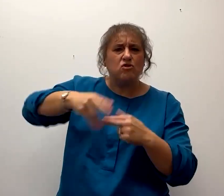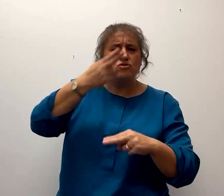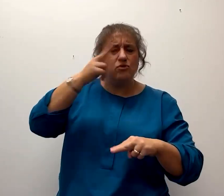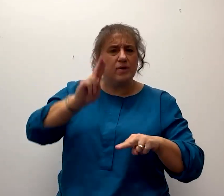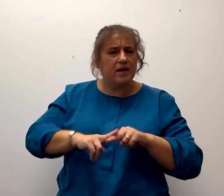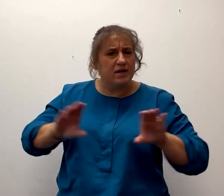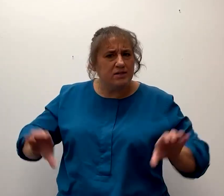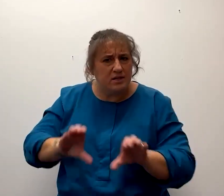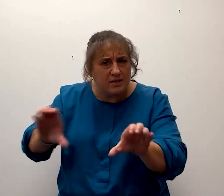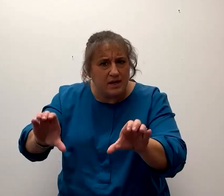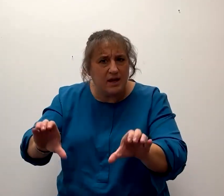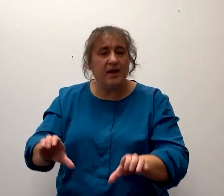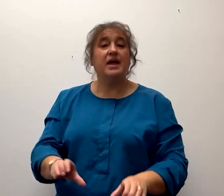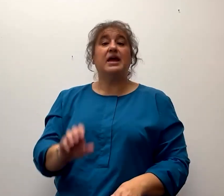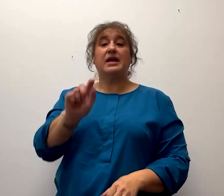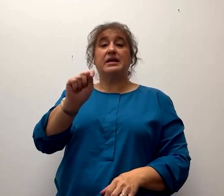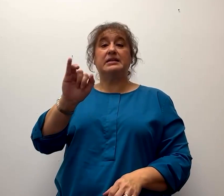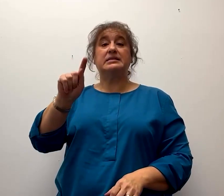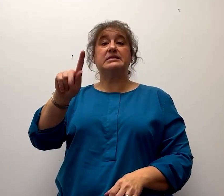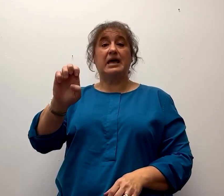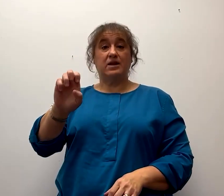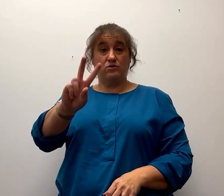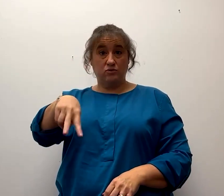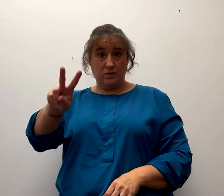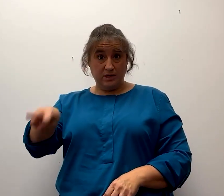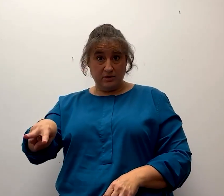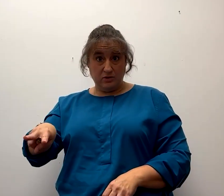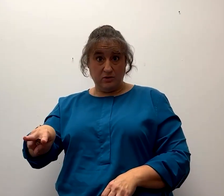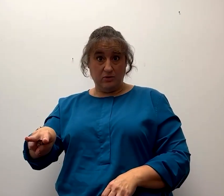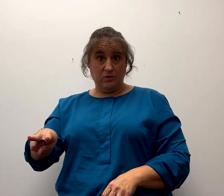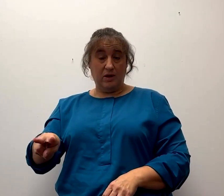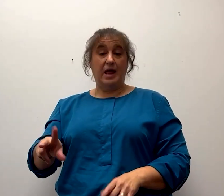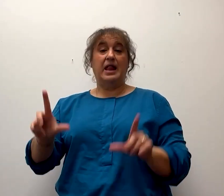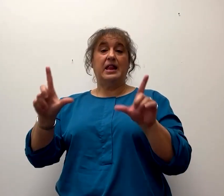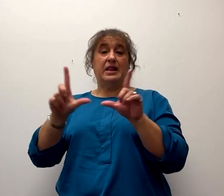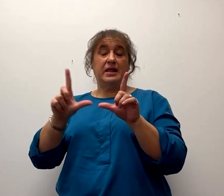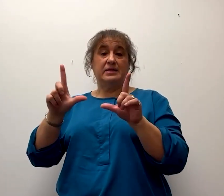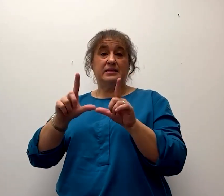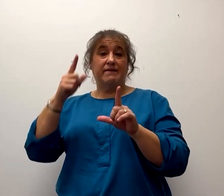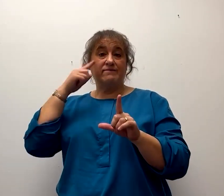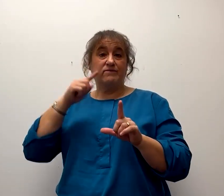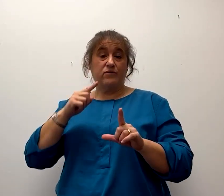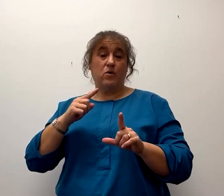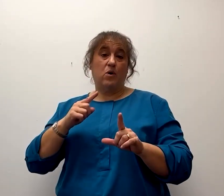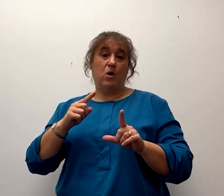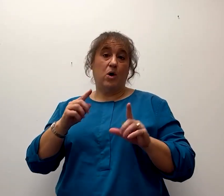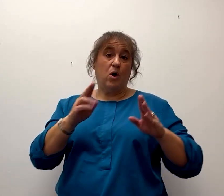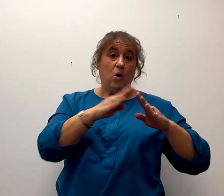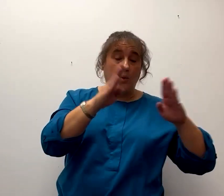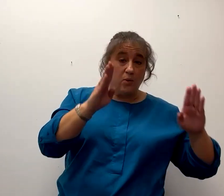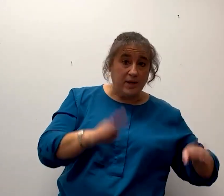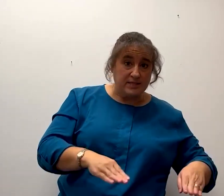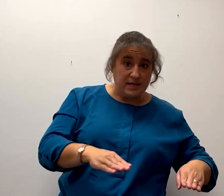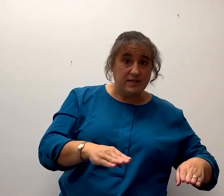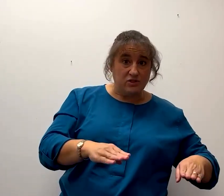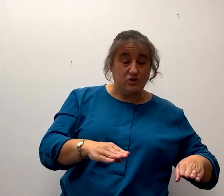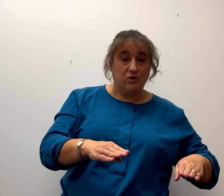For Title 22, licensees of residential facilities are responsible to ensure there are planned recreational